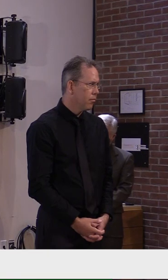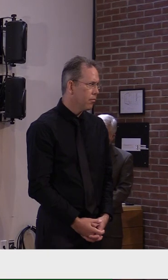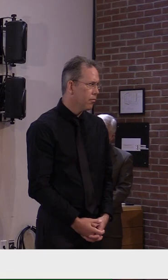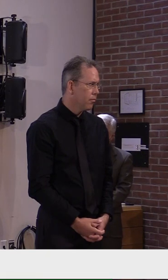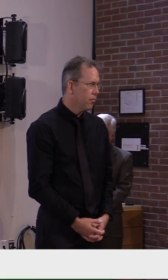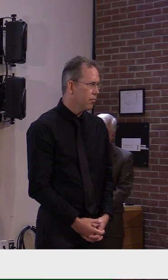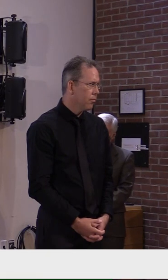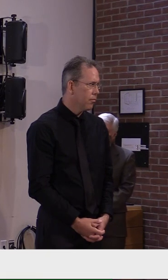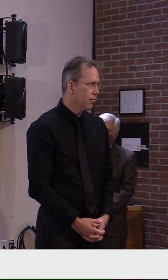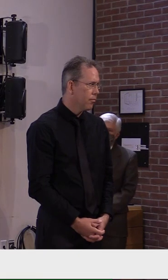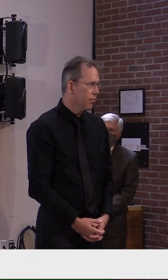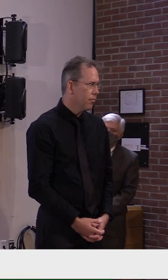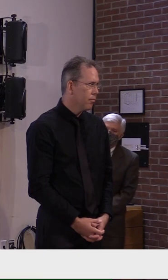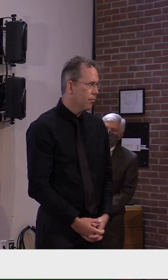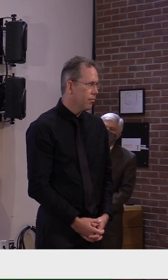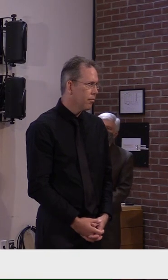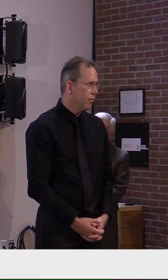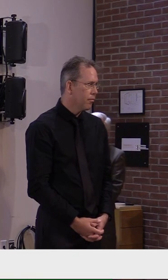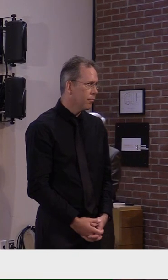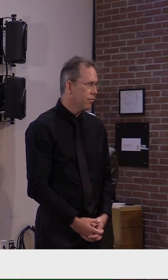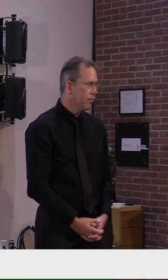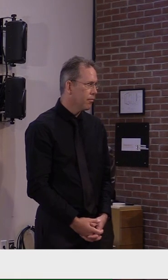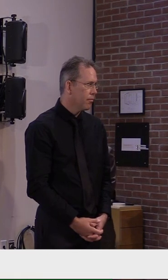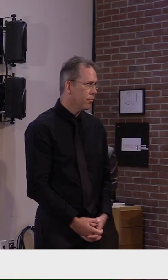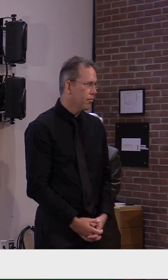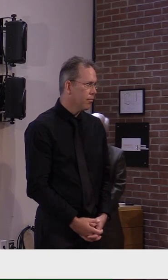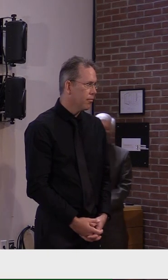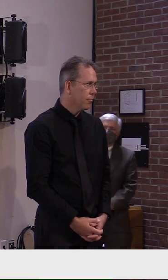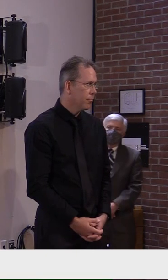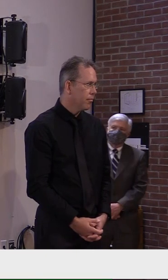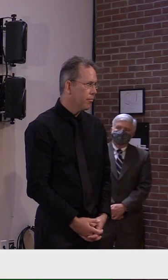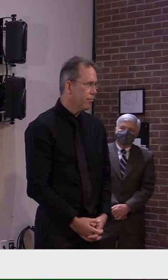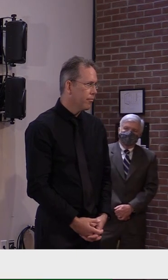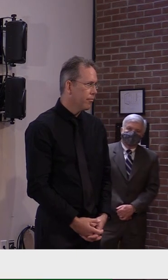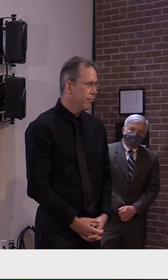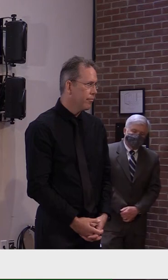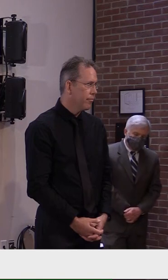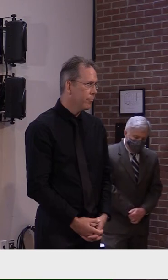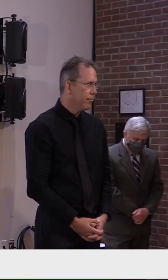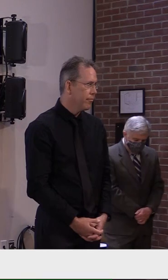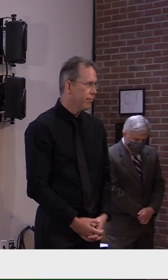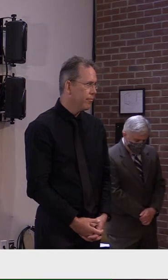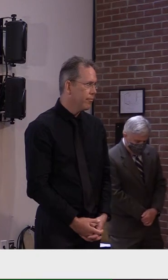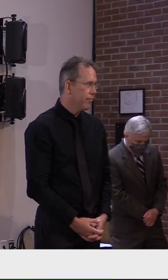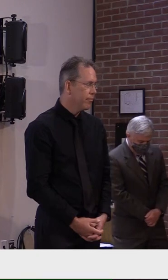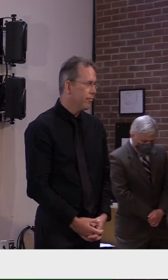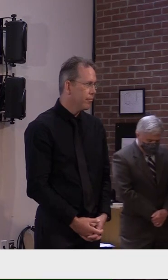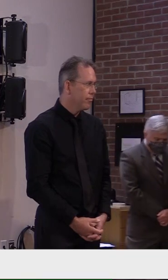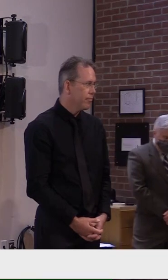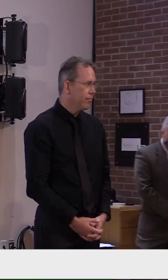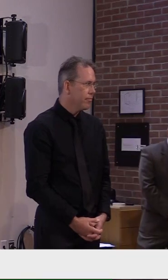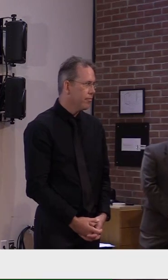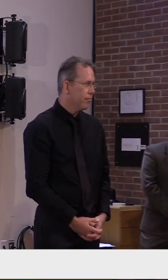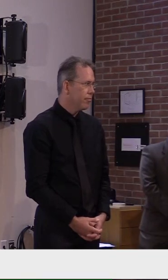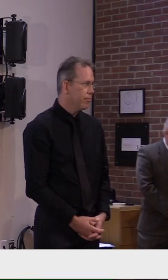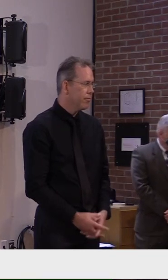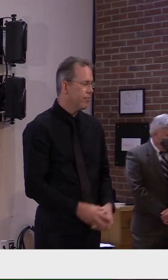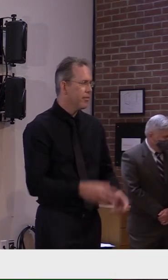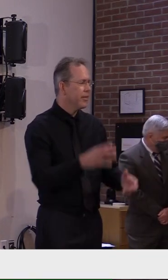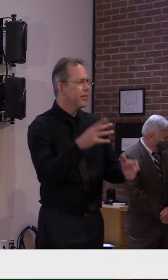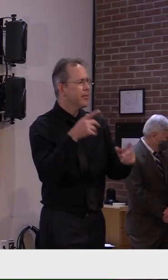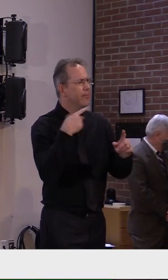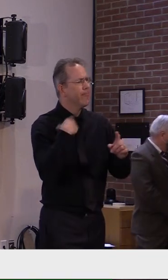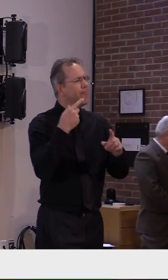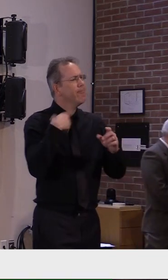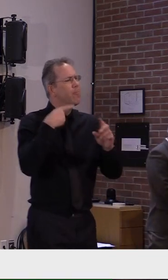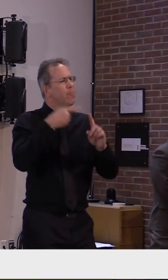their the state state is essentially in their hands yeah you know i've said that a lot i mean this is from the very beginning i think we